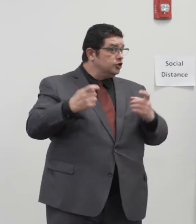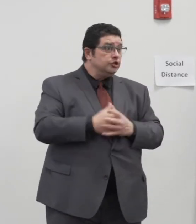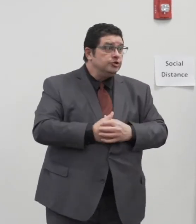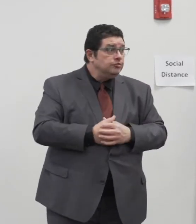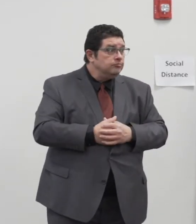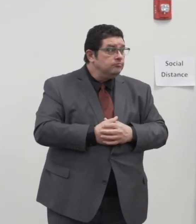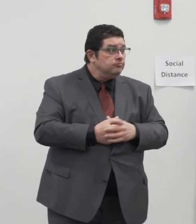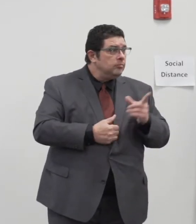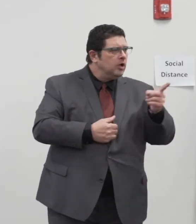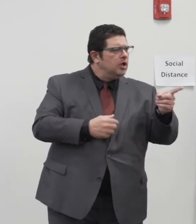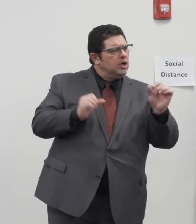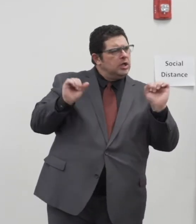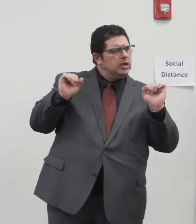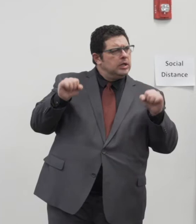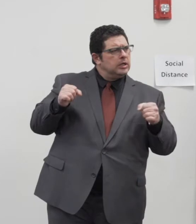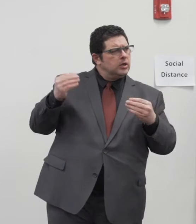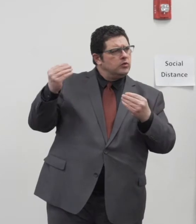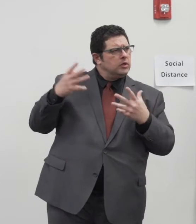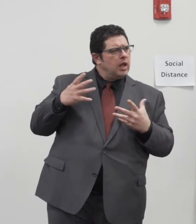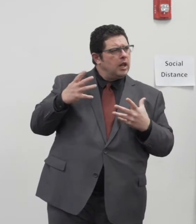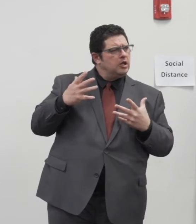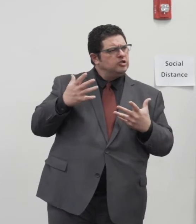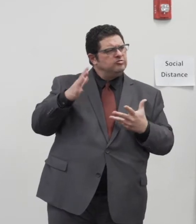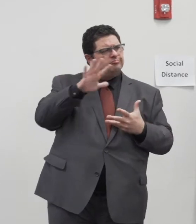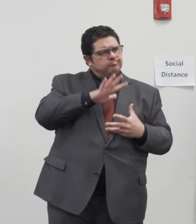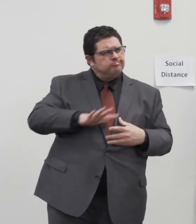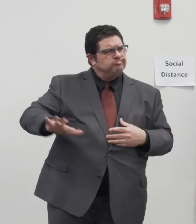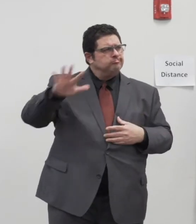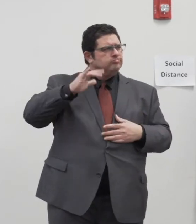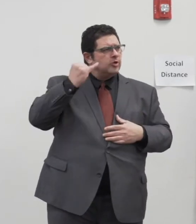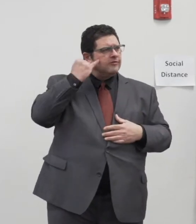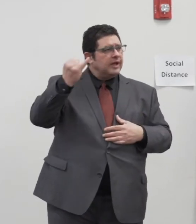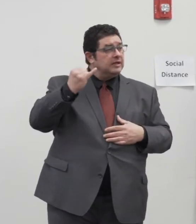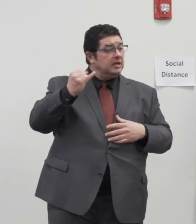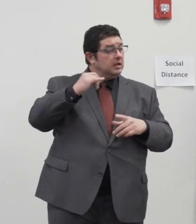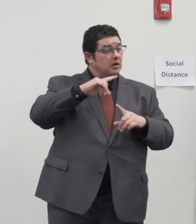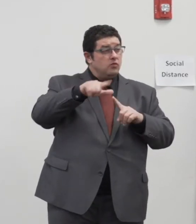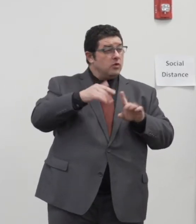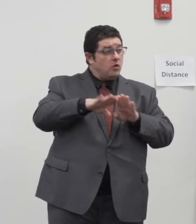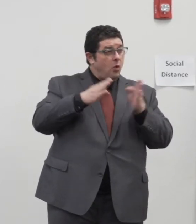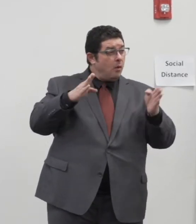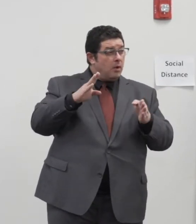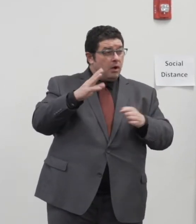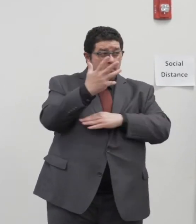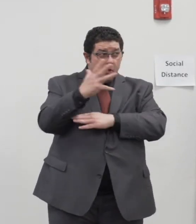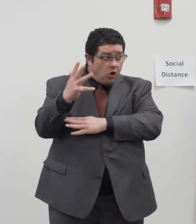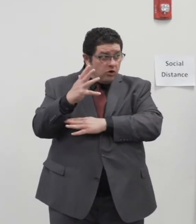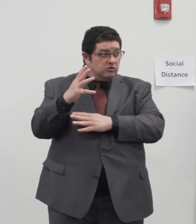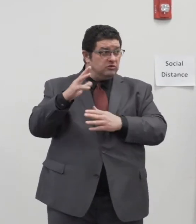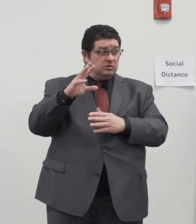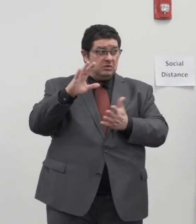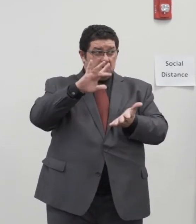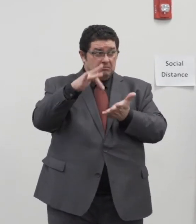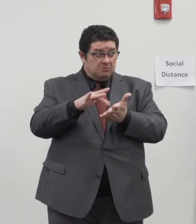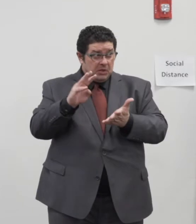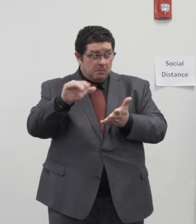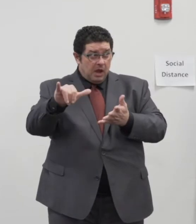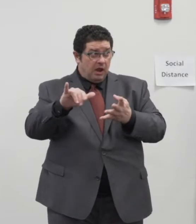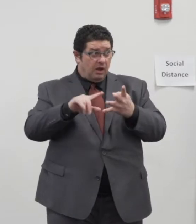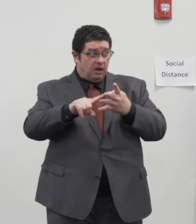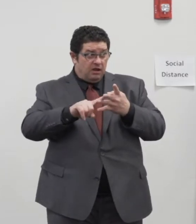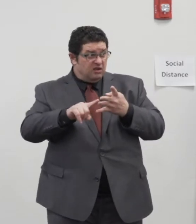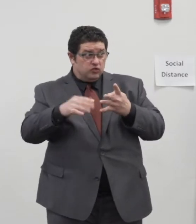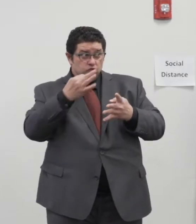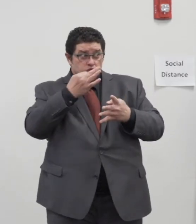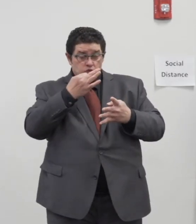Can you give people a rough idea of your timeline as it relates to parks? Are we looking at mid-May? Are we looking at sooner than that? I think a lot of people are eager.